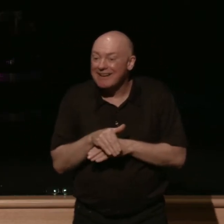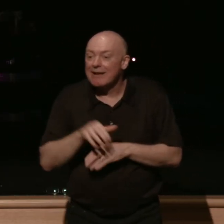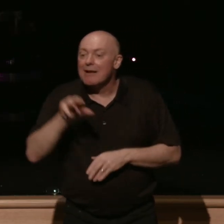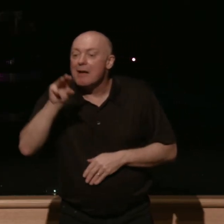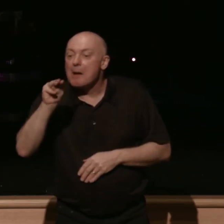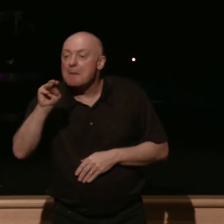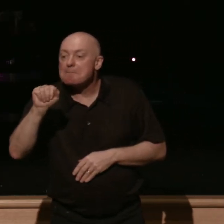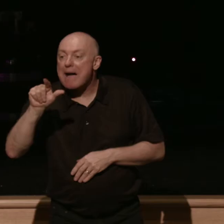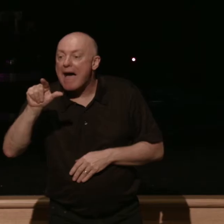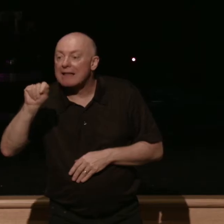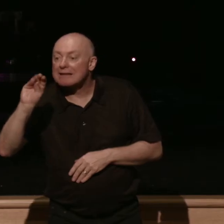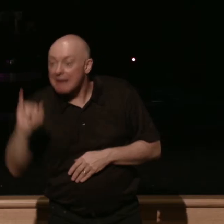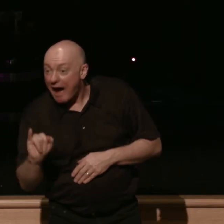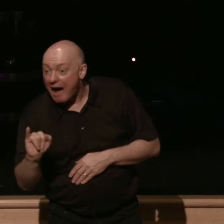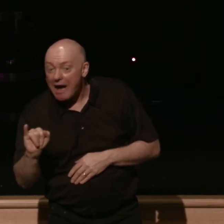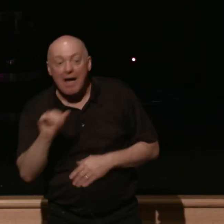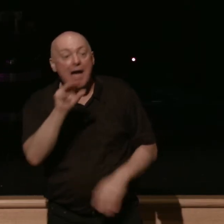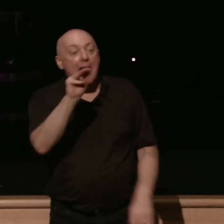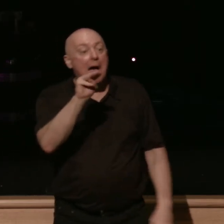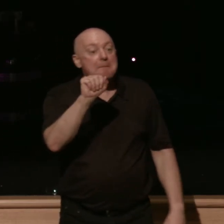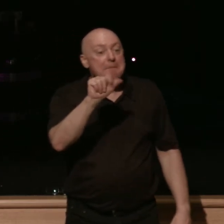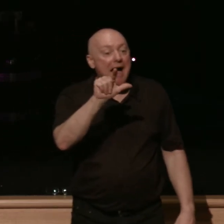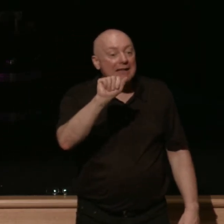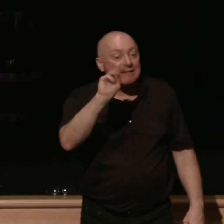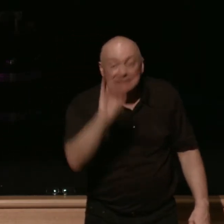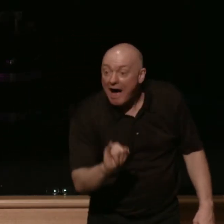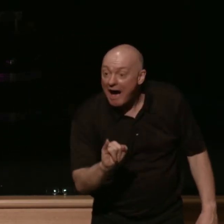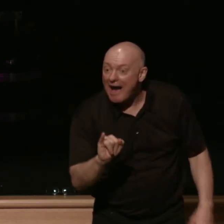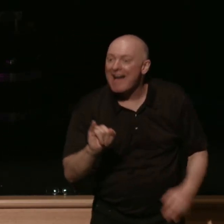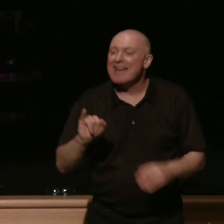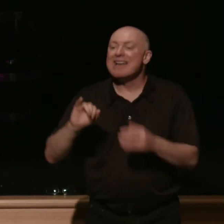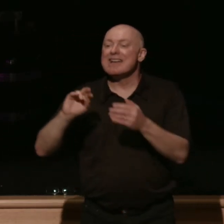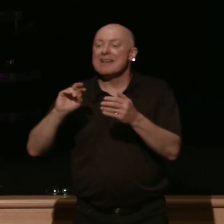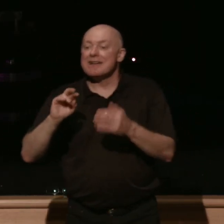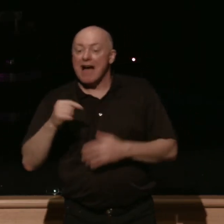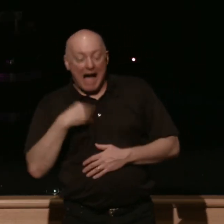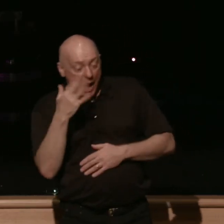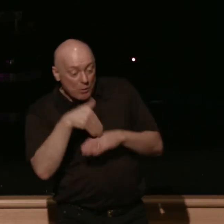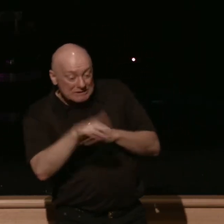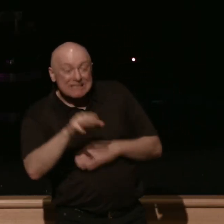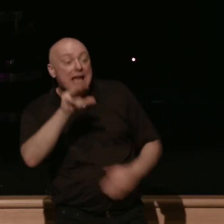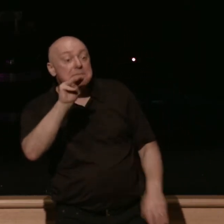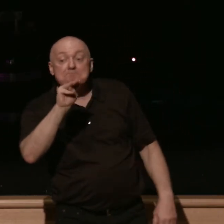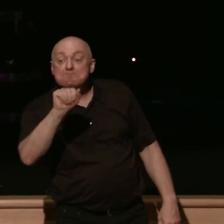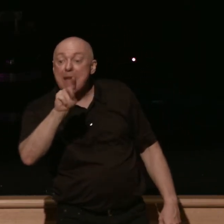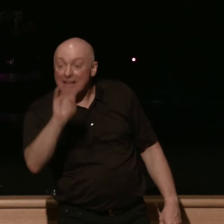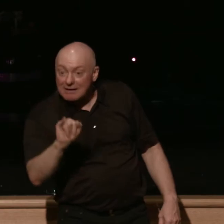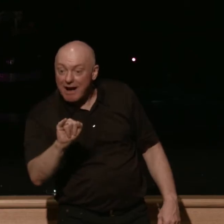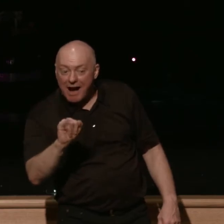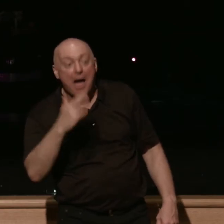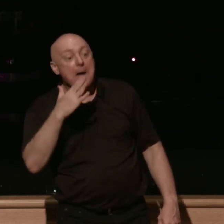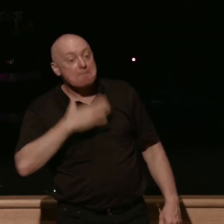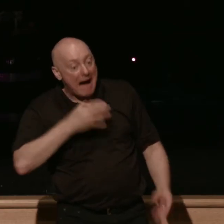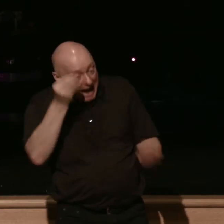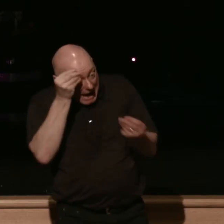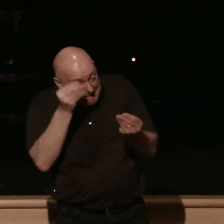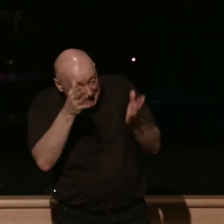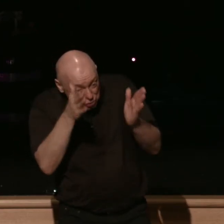malachi i will send malachi my messenger and he will prepare